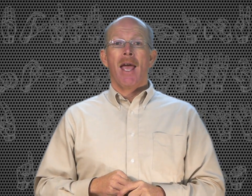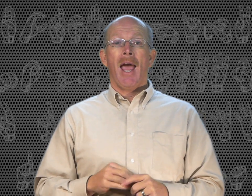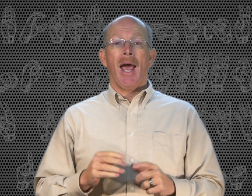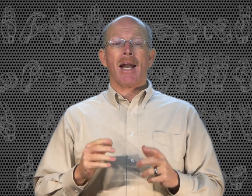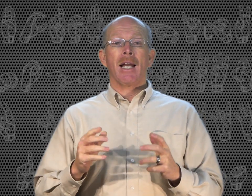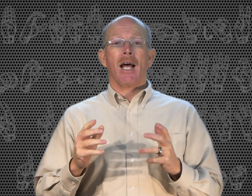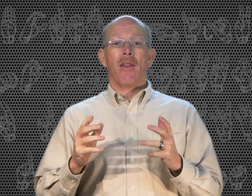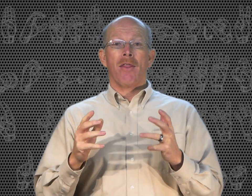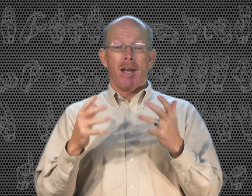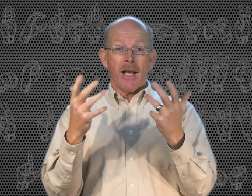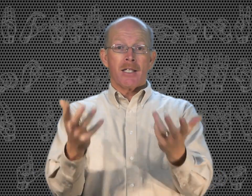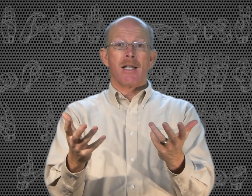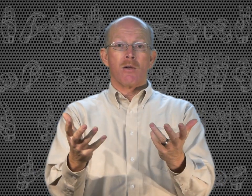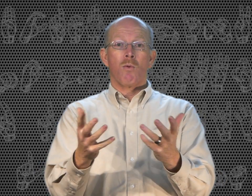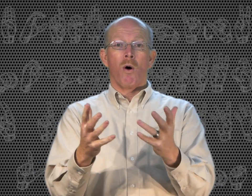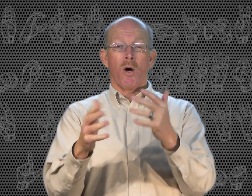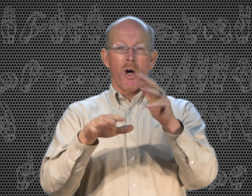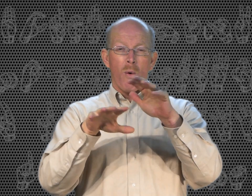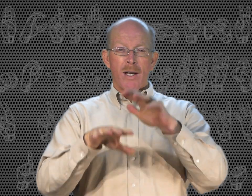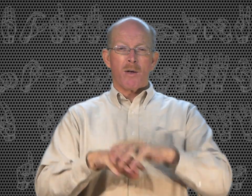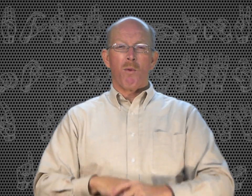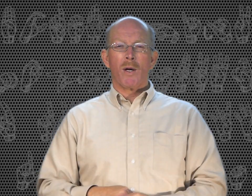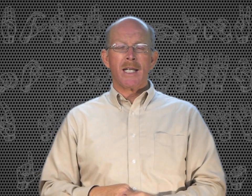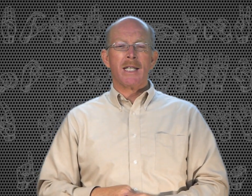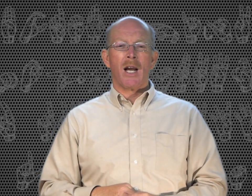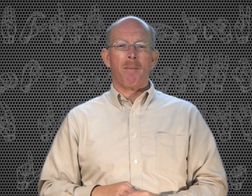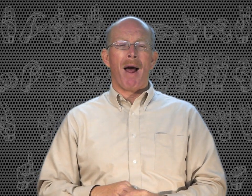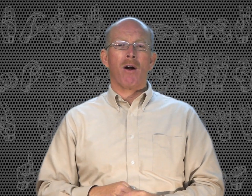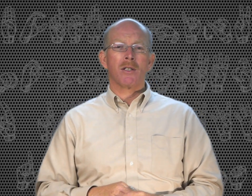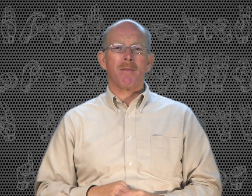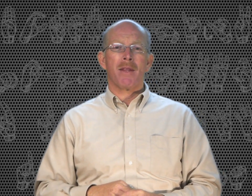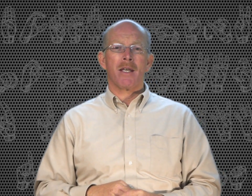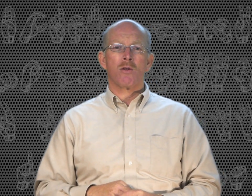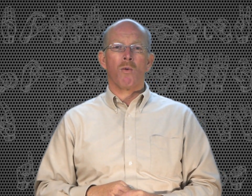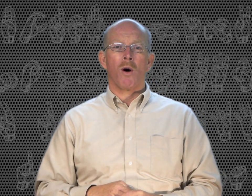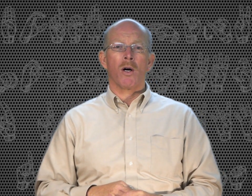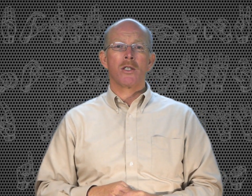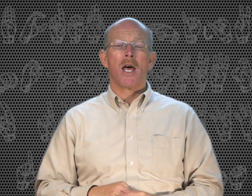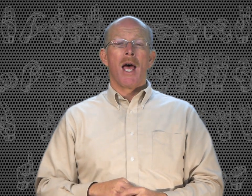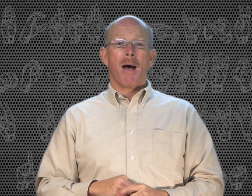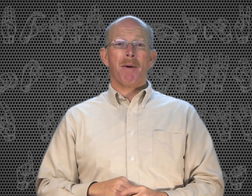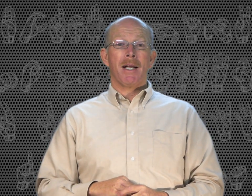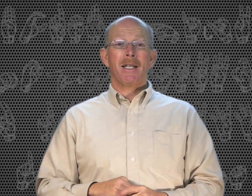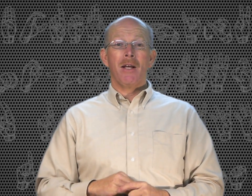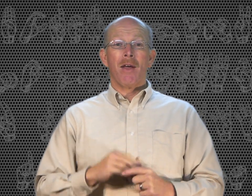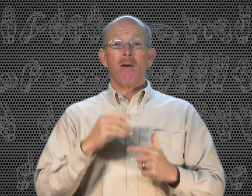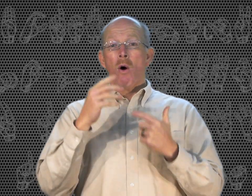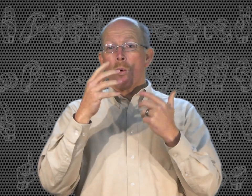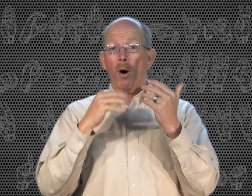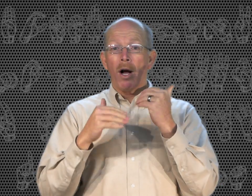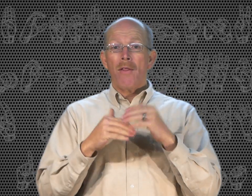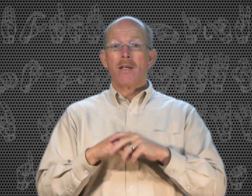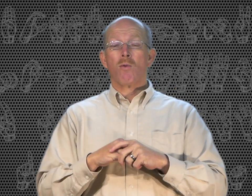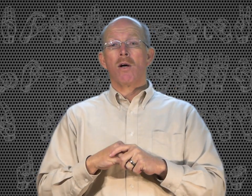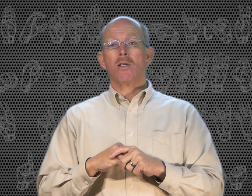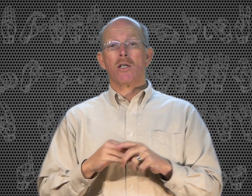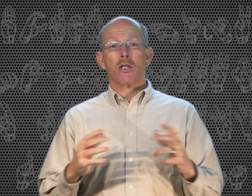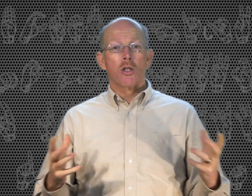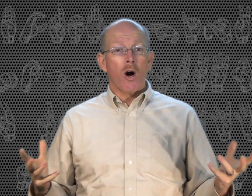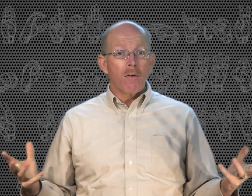And the next lesson will go into into more detail about some of these words. But until then. Work on these words. Start